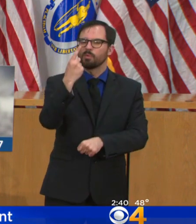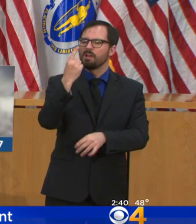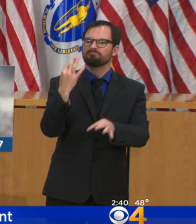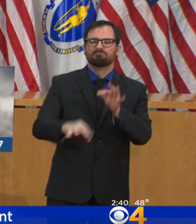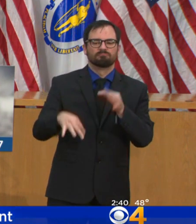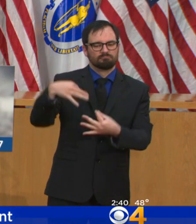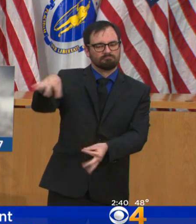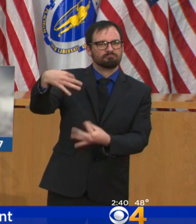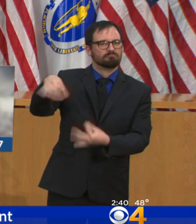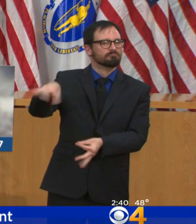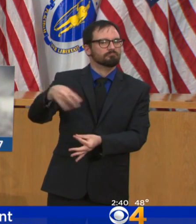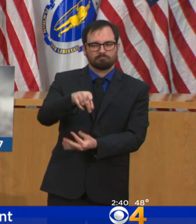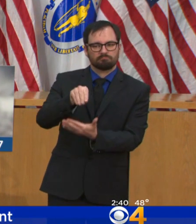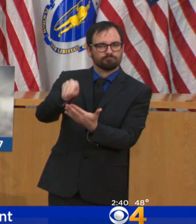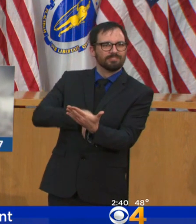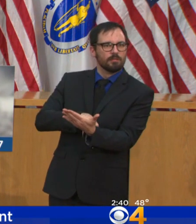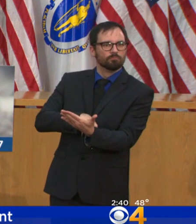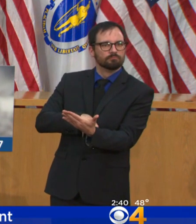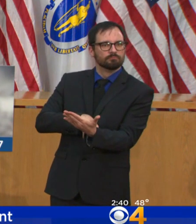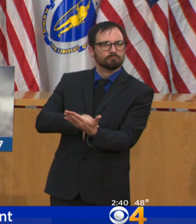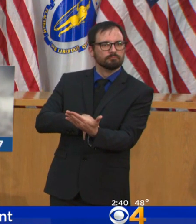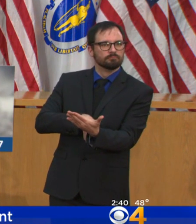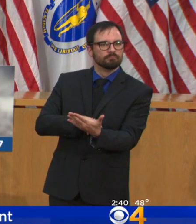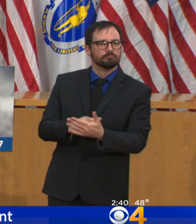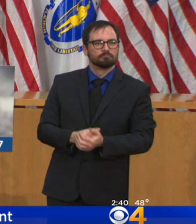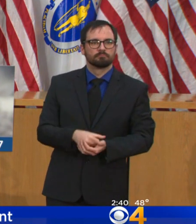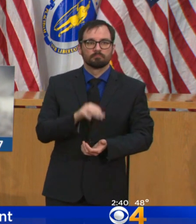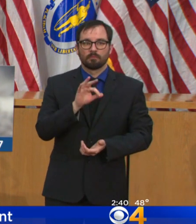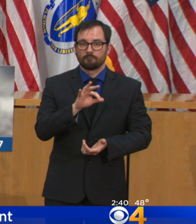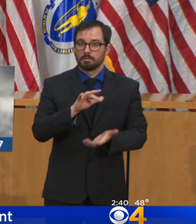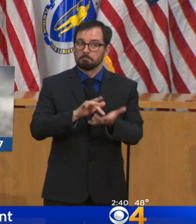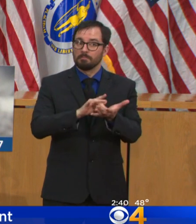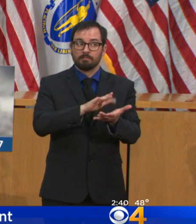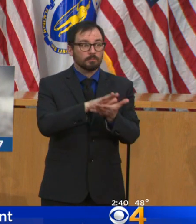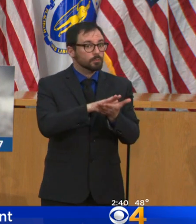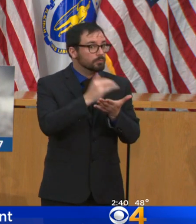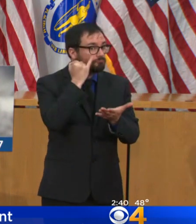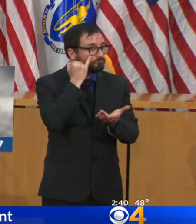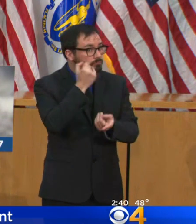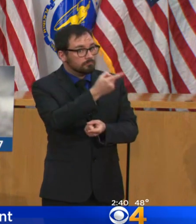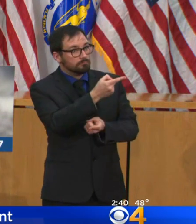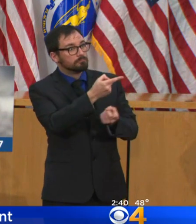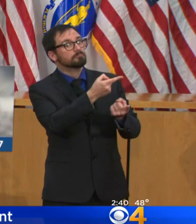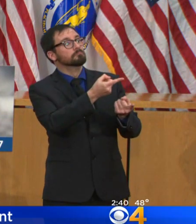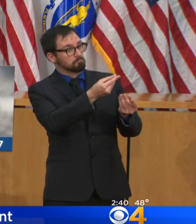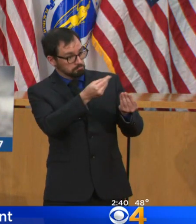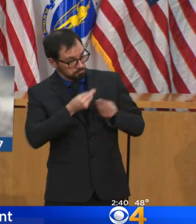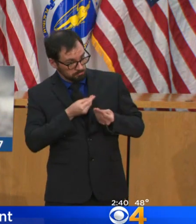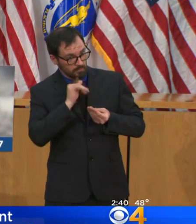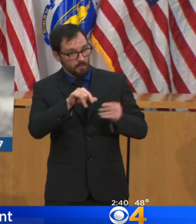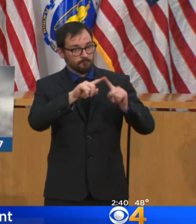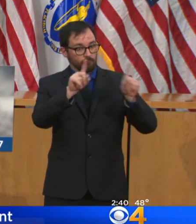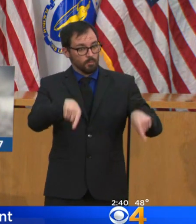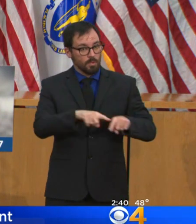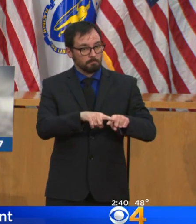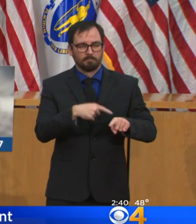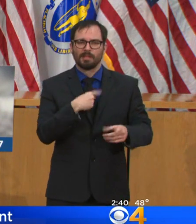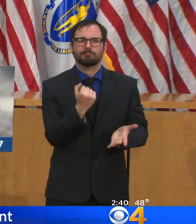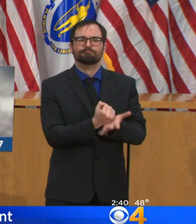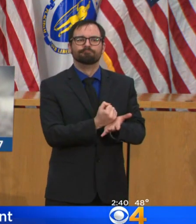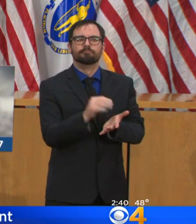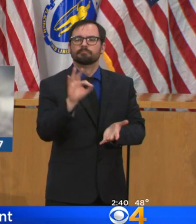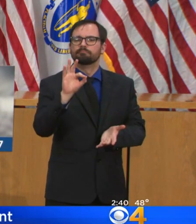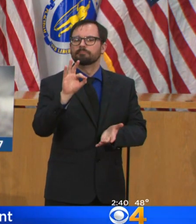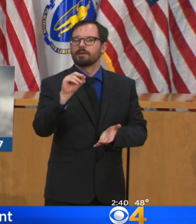provide that, but that has to come from the deans, we're prepared to provide almost automatic 90-day licenses